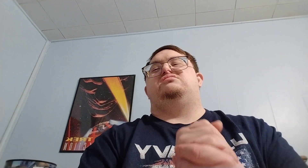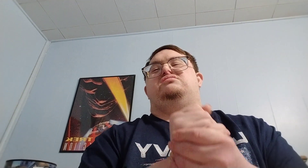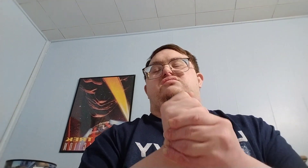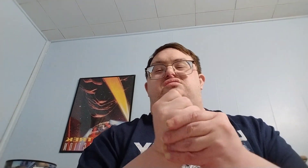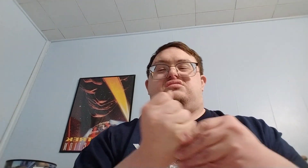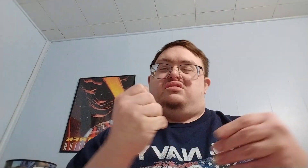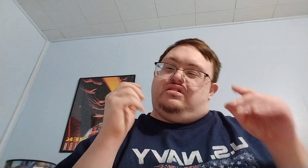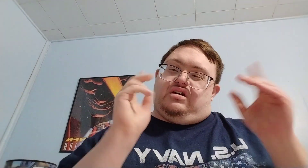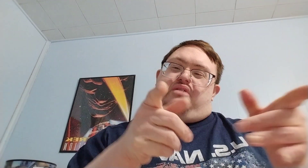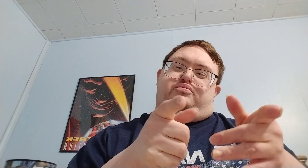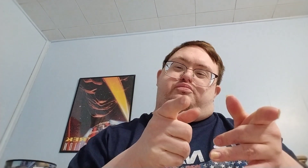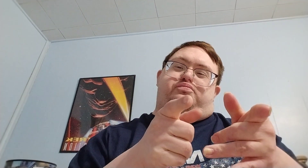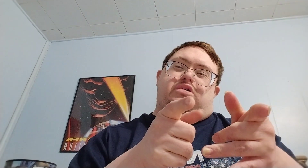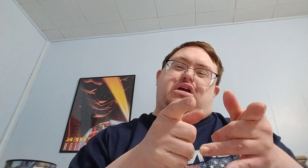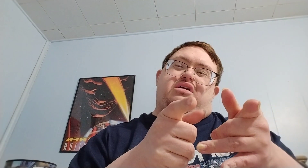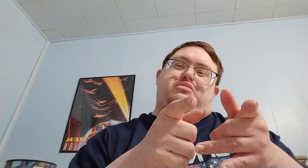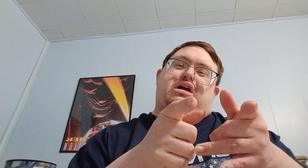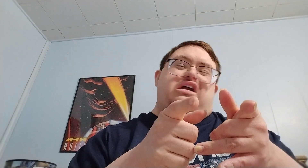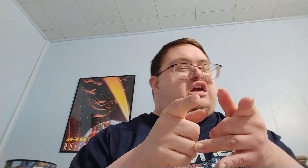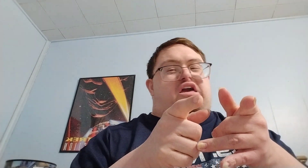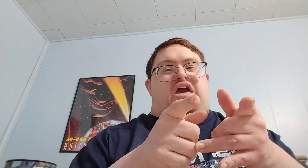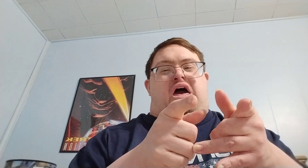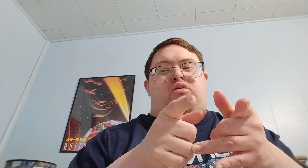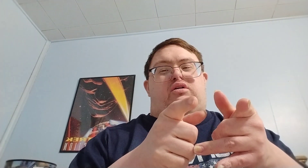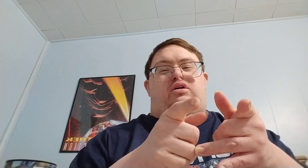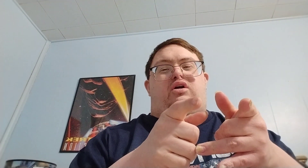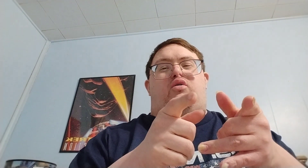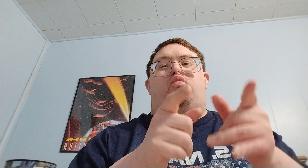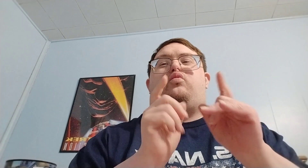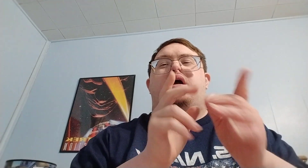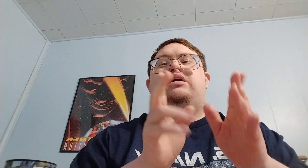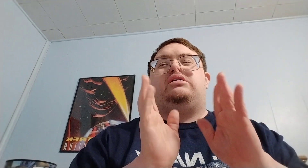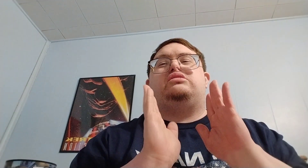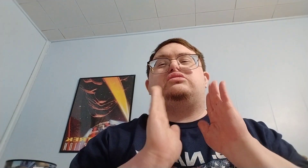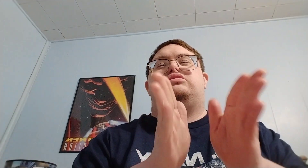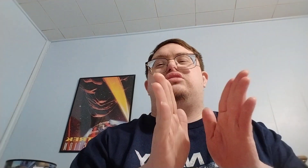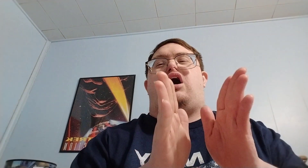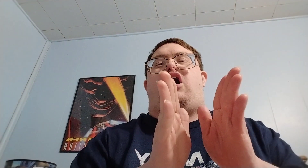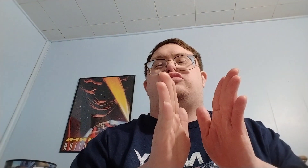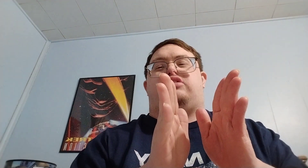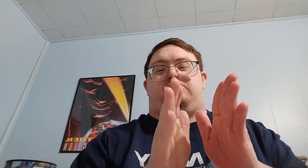I like that out on a way. It's awesome.